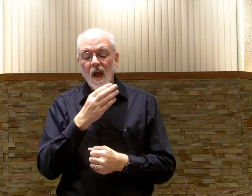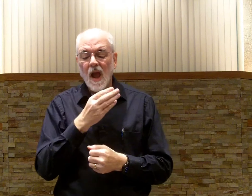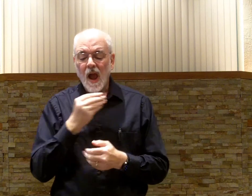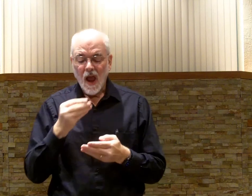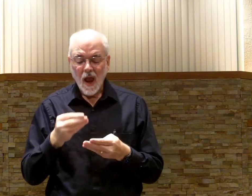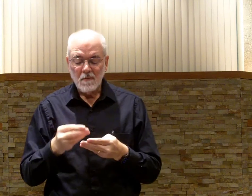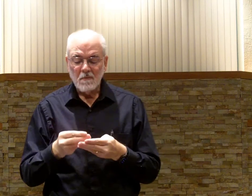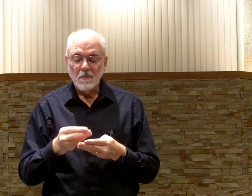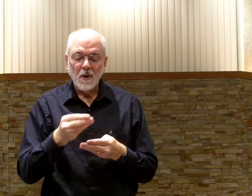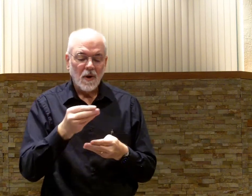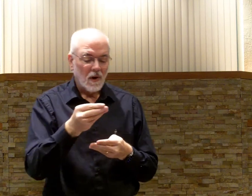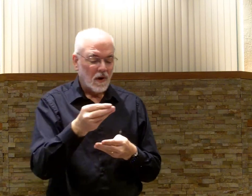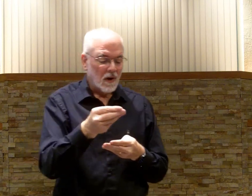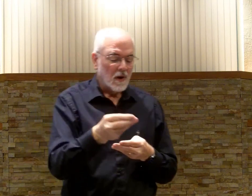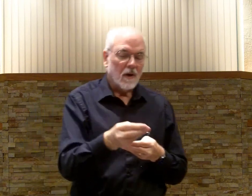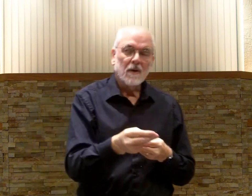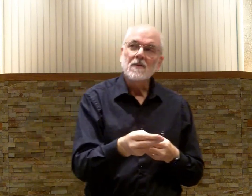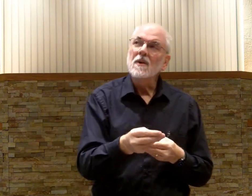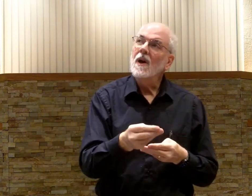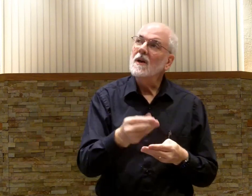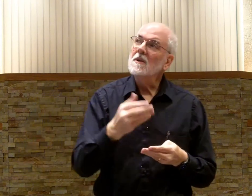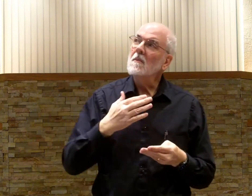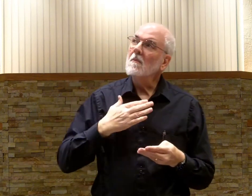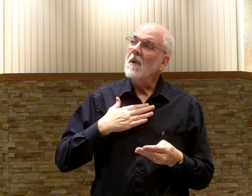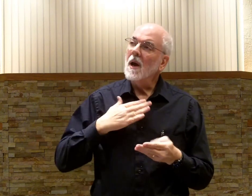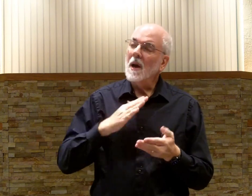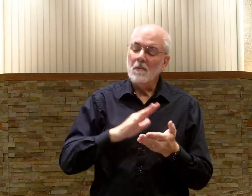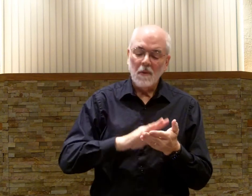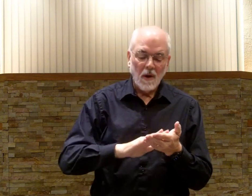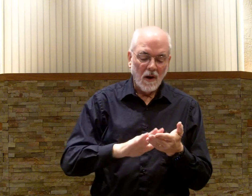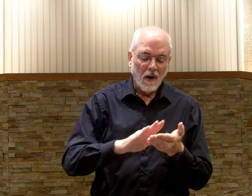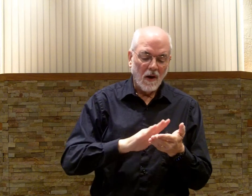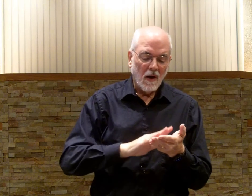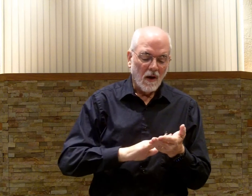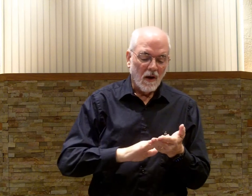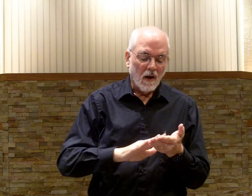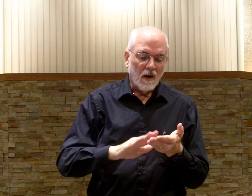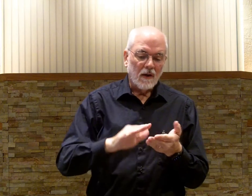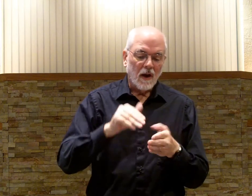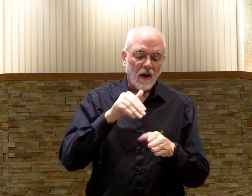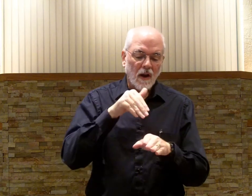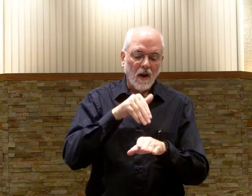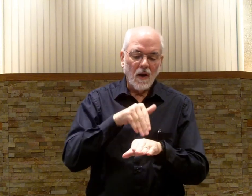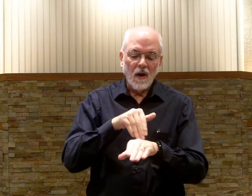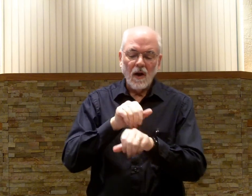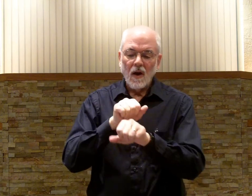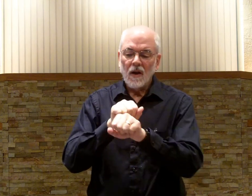and purchased my pardon on